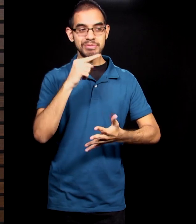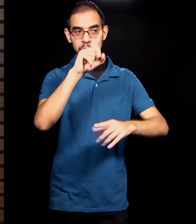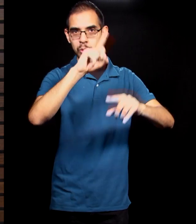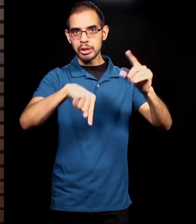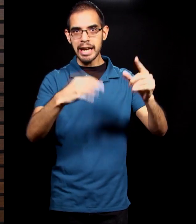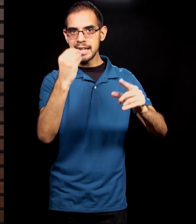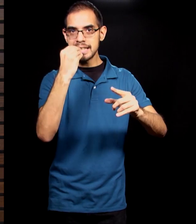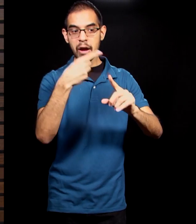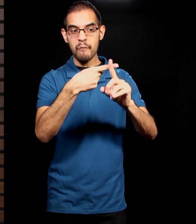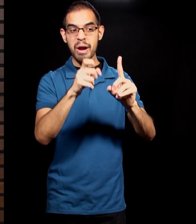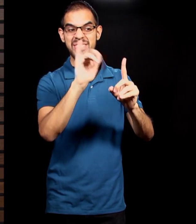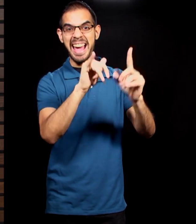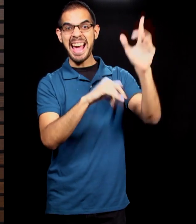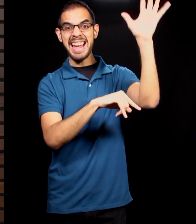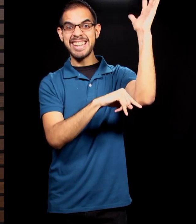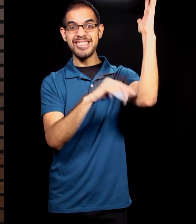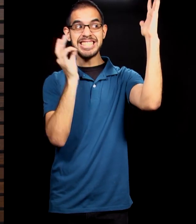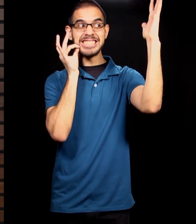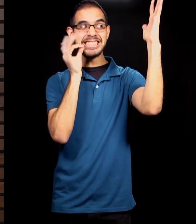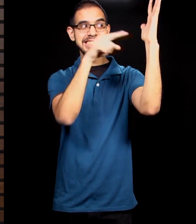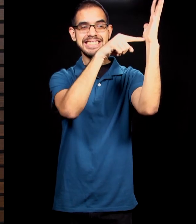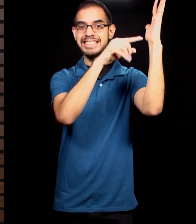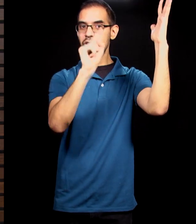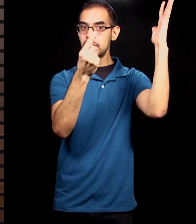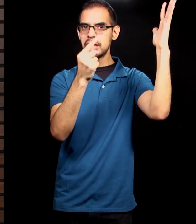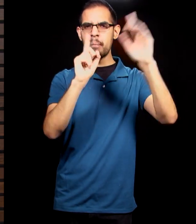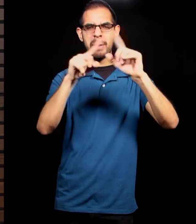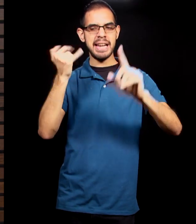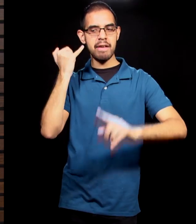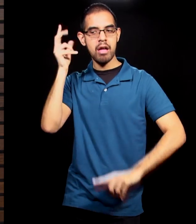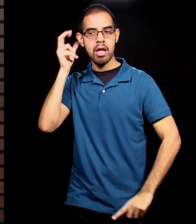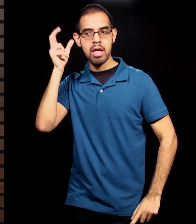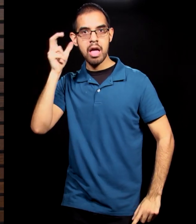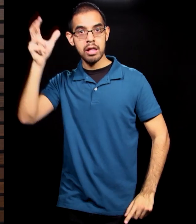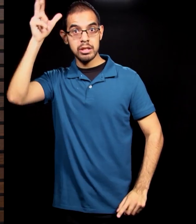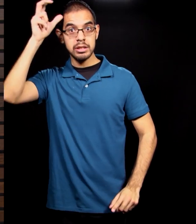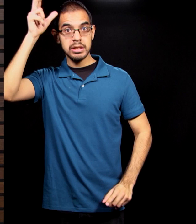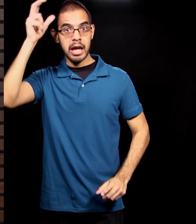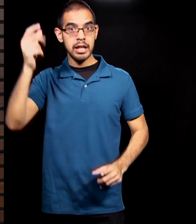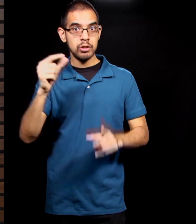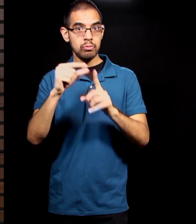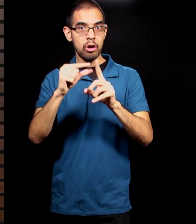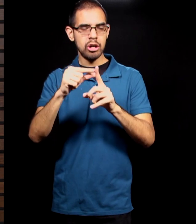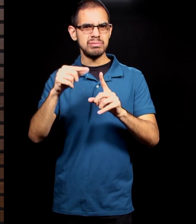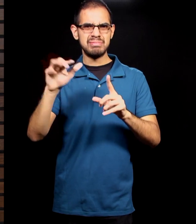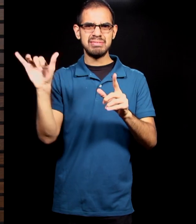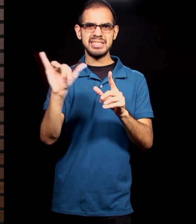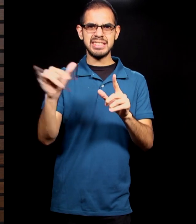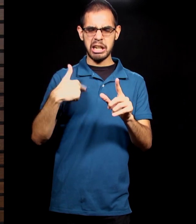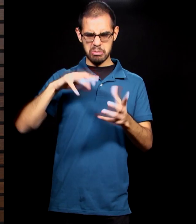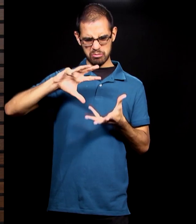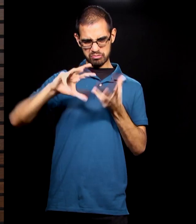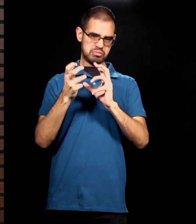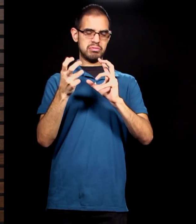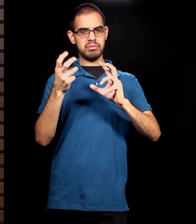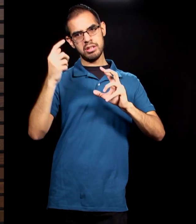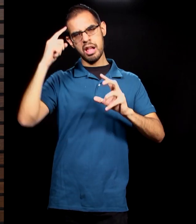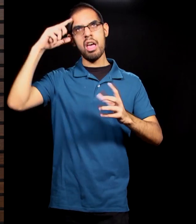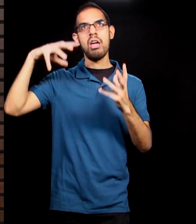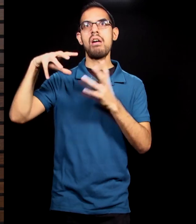happens is when we give our ear to Satan, we end up perverting the truth as well because Eve's response is not that God said, don't eat anything. He just